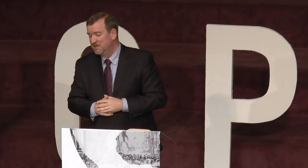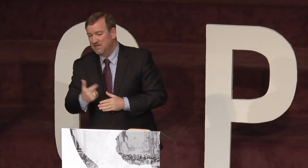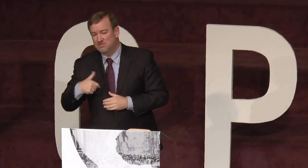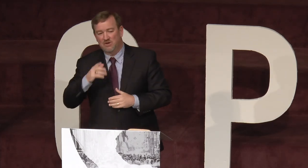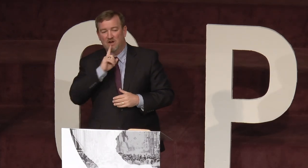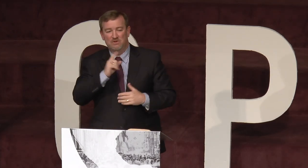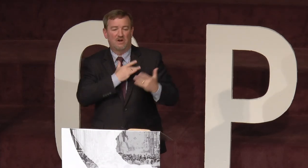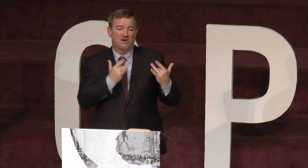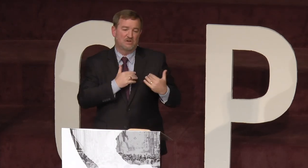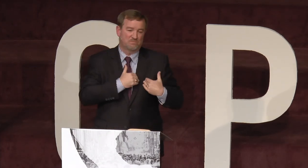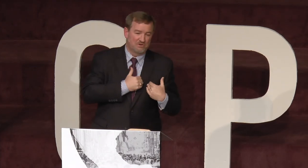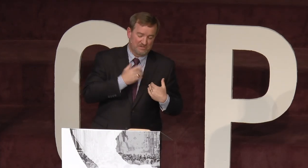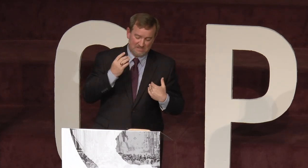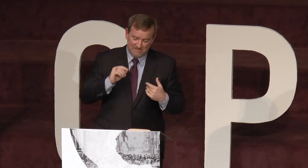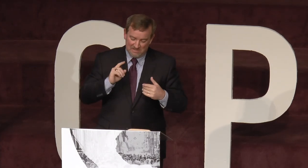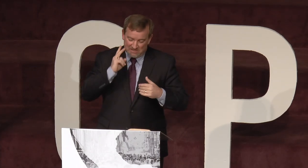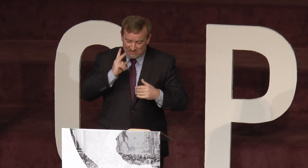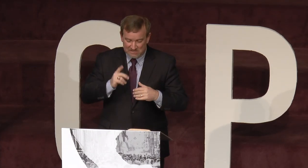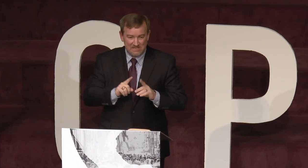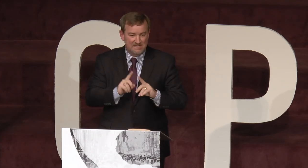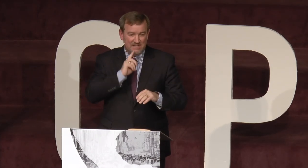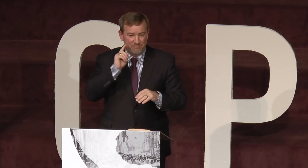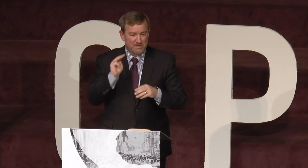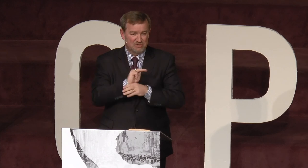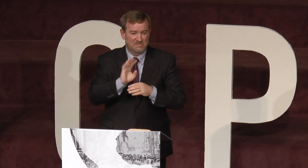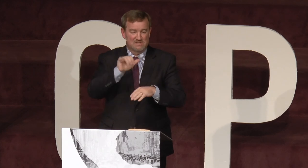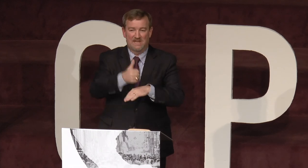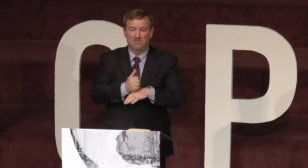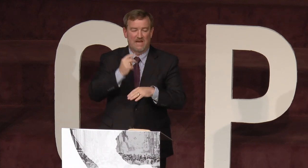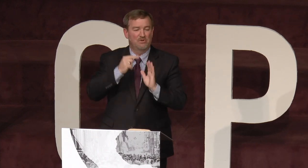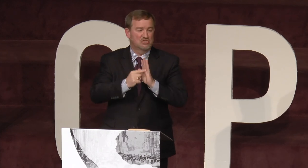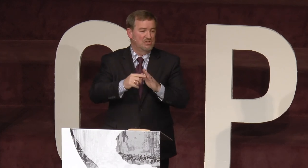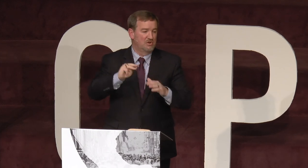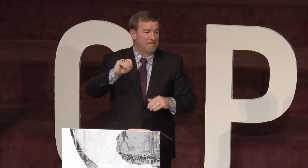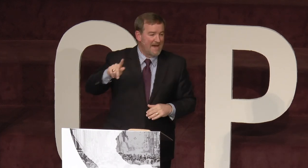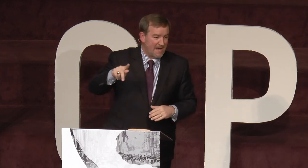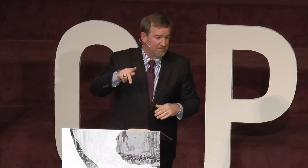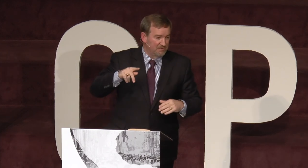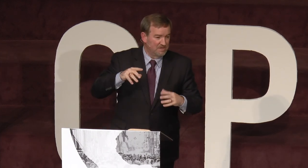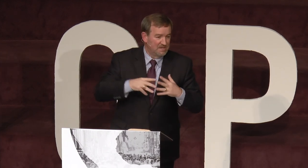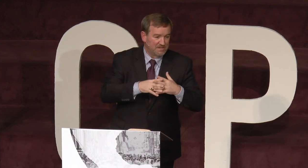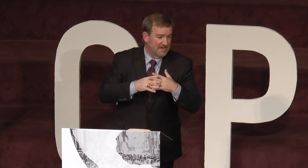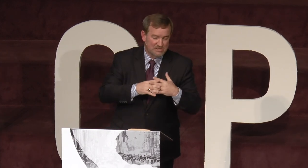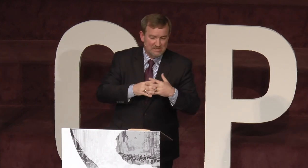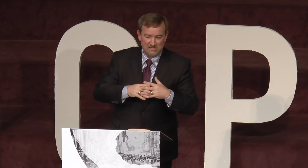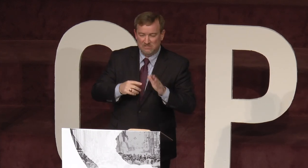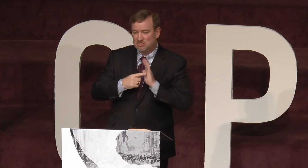And so our heart's burden is to see deaf ministries established. I want to show you a map of the United States and just